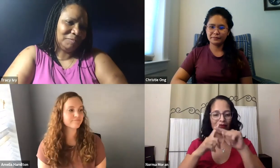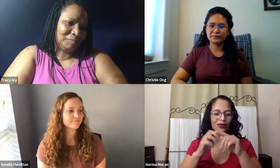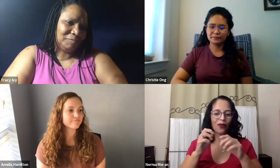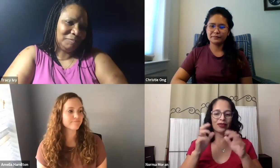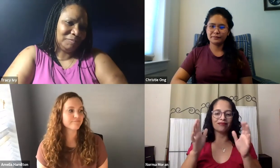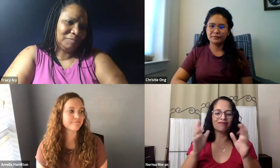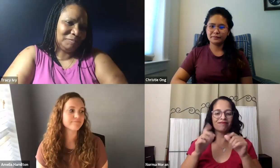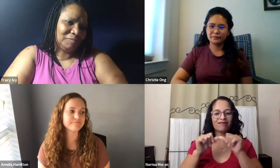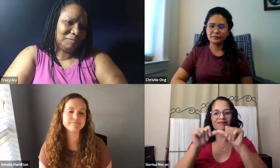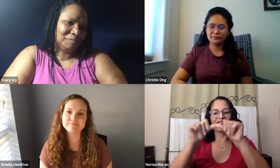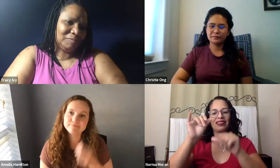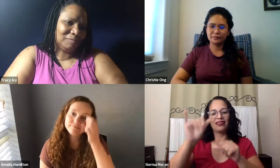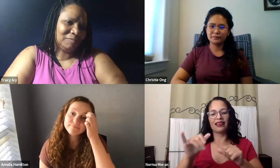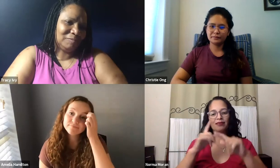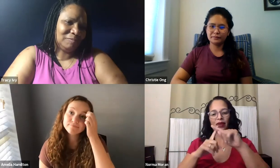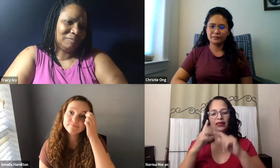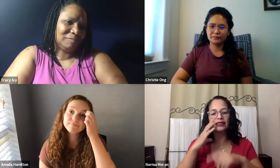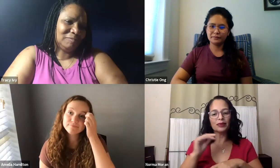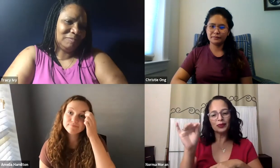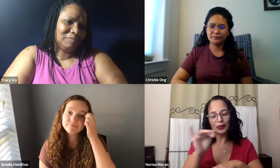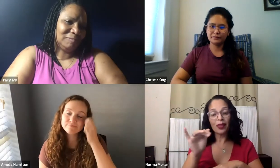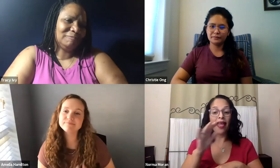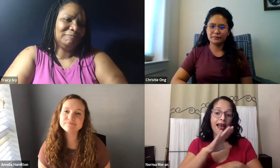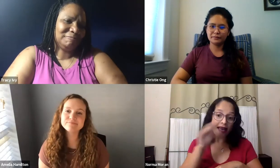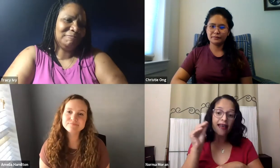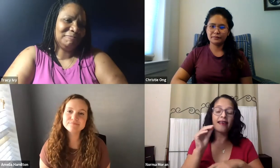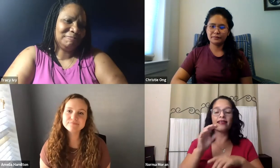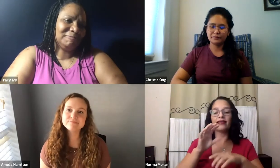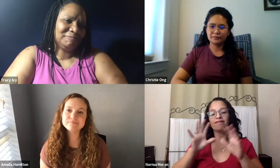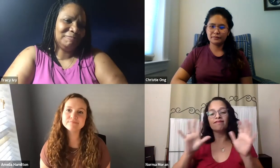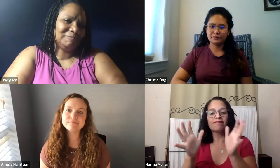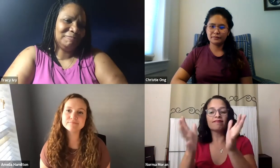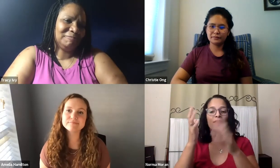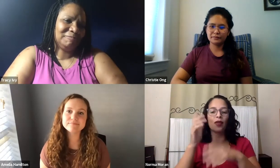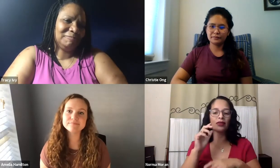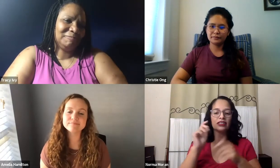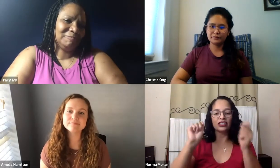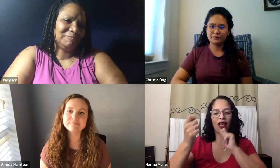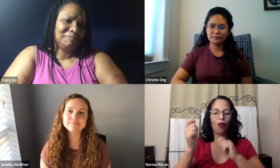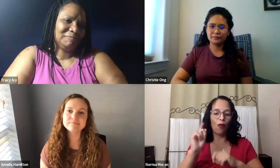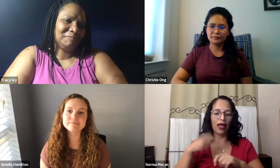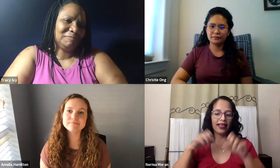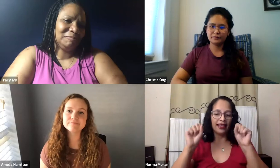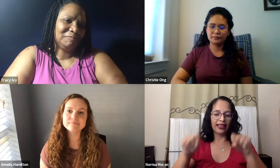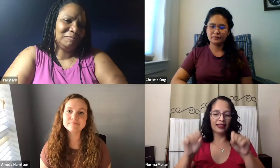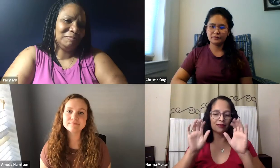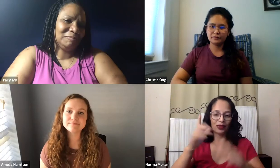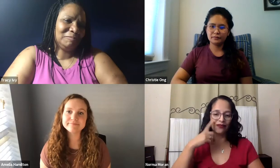You know, when I look back and think about my experience at NTID, you know, I have so many great experiences there and I really wanted to